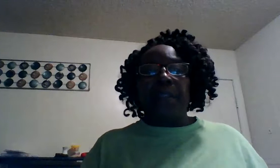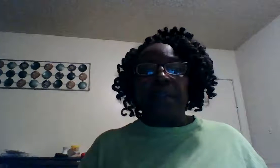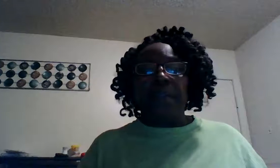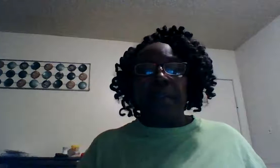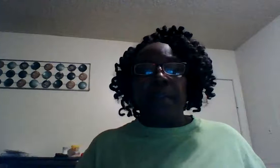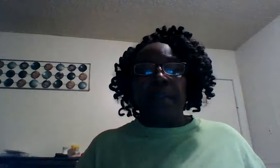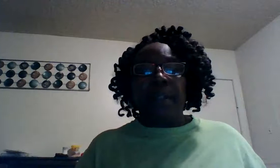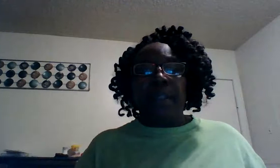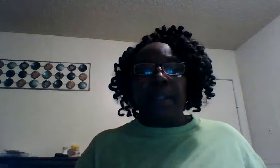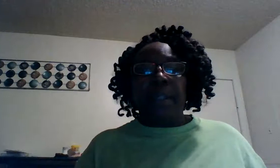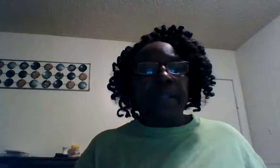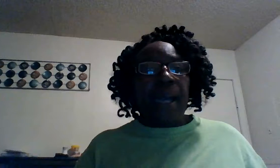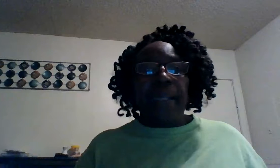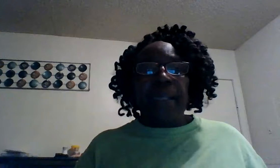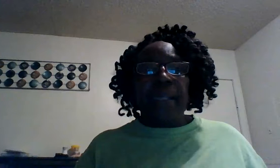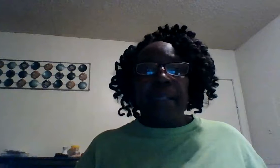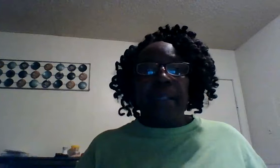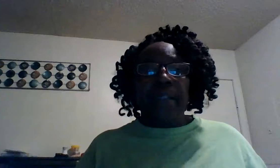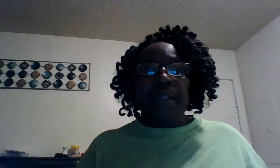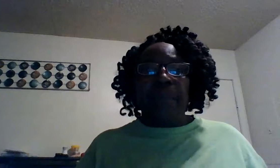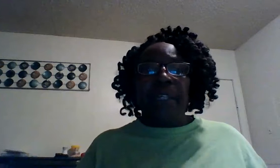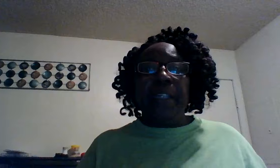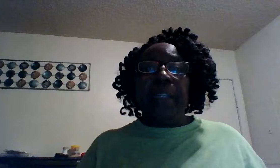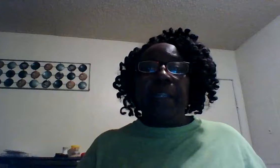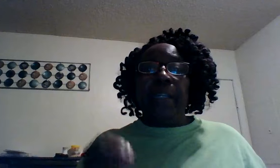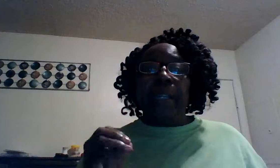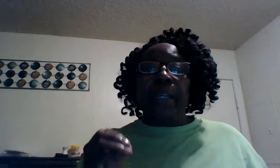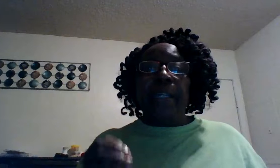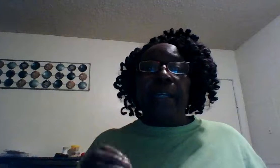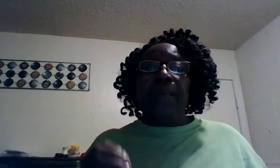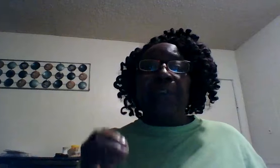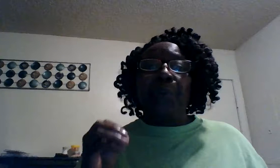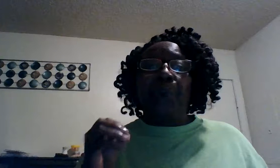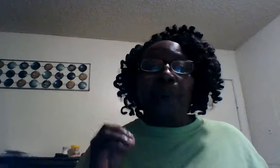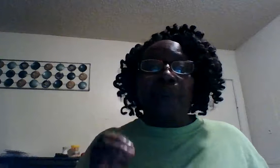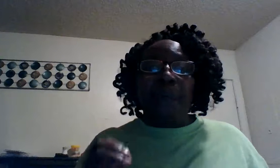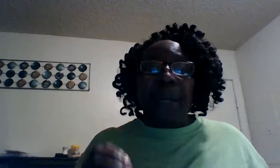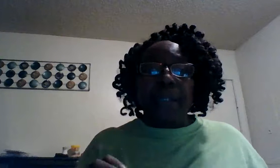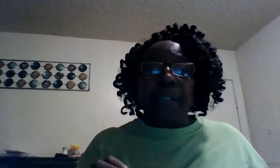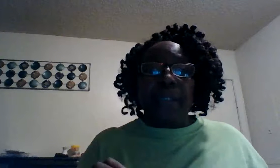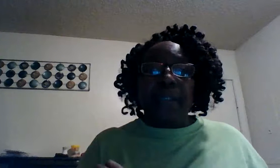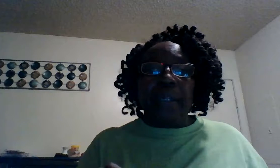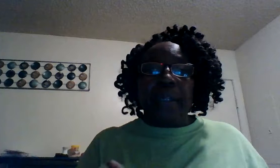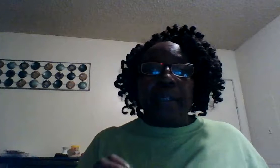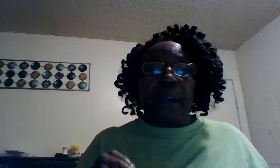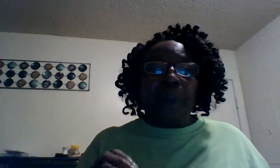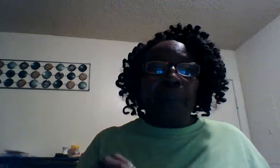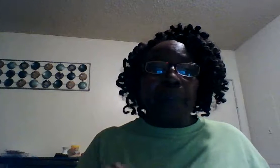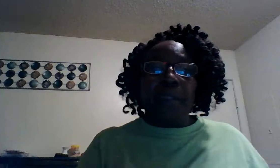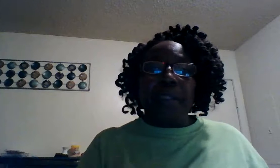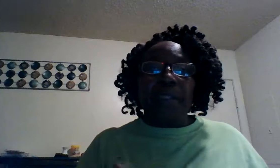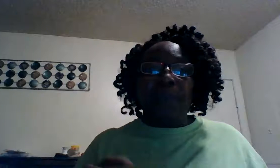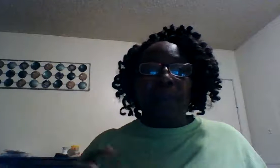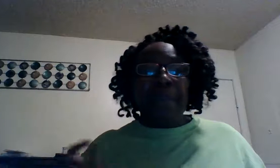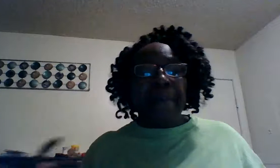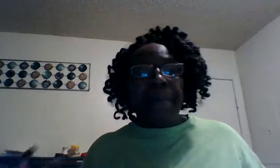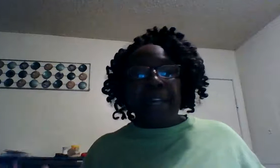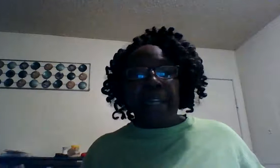he's not in us but he can he comes to oppress us to oppress us from the faint